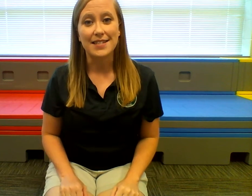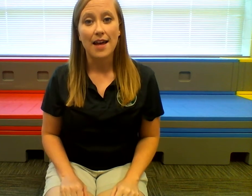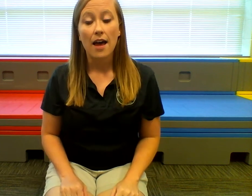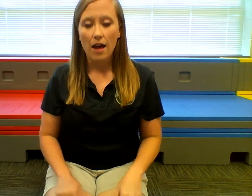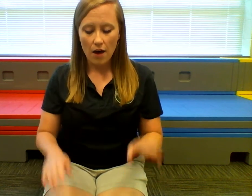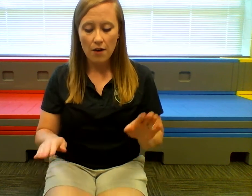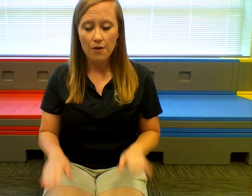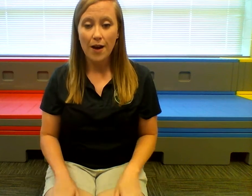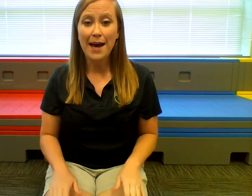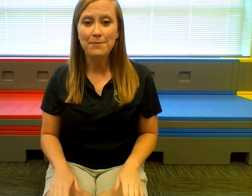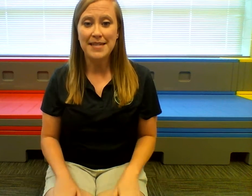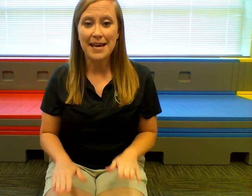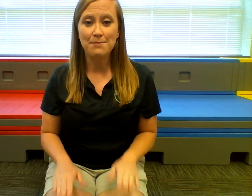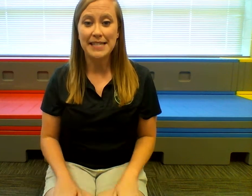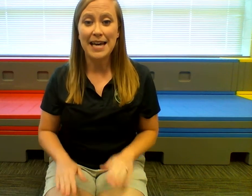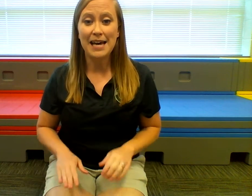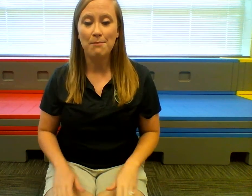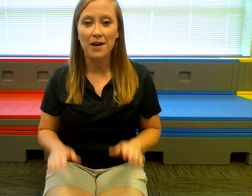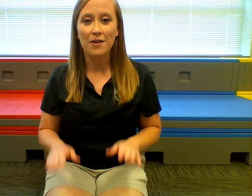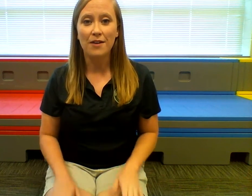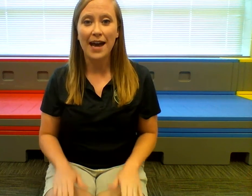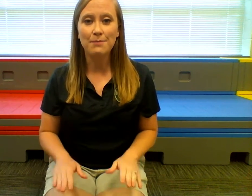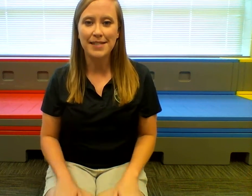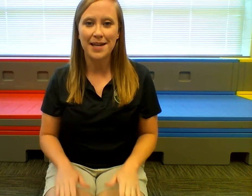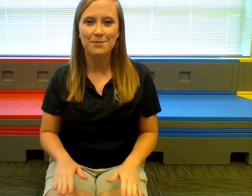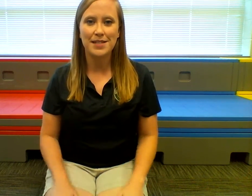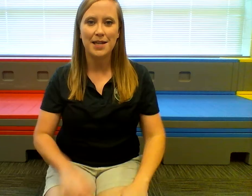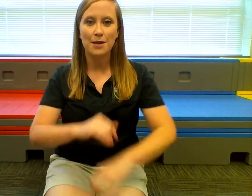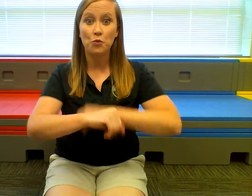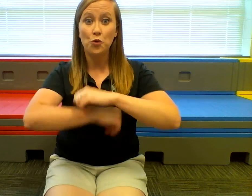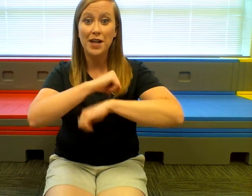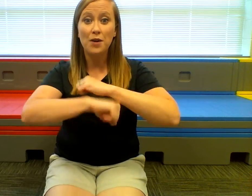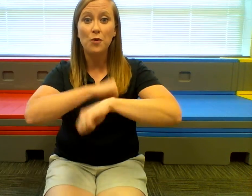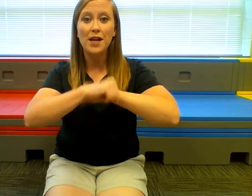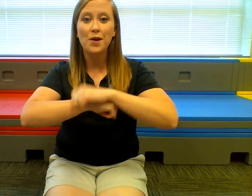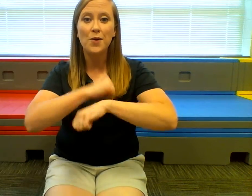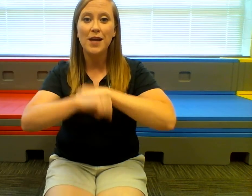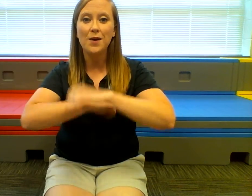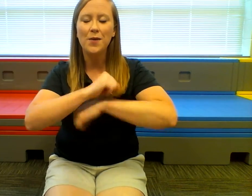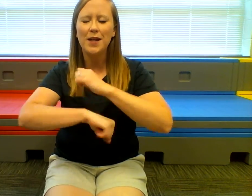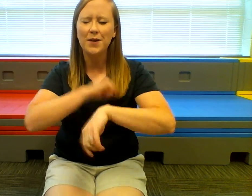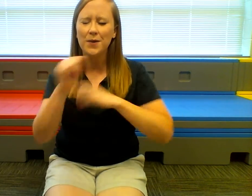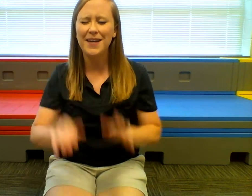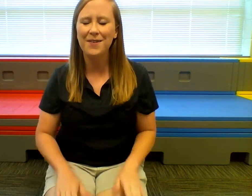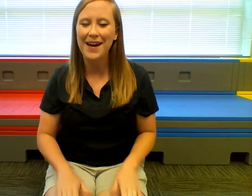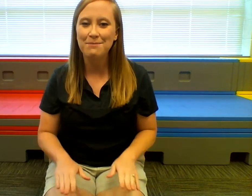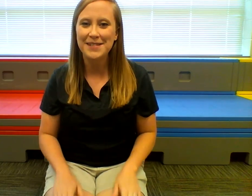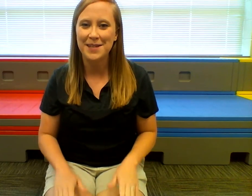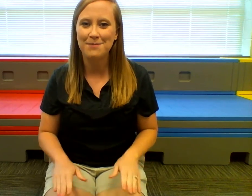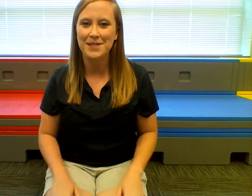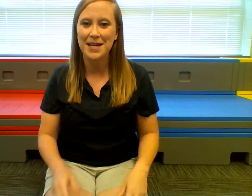Aram Sam Sam, Aram Sam Sam, Guli Guli Guli Guli Guli Ram Sam Sam.